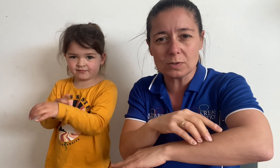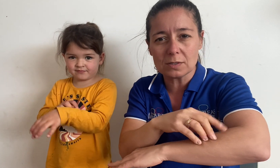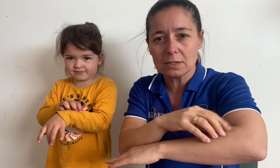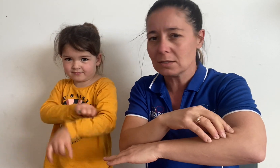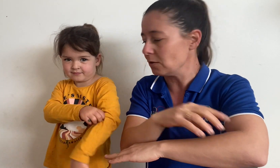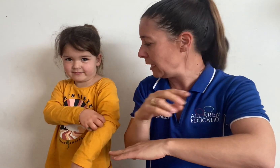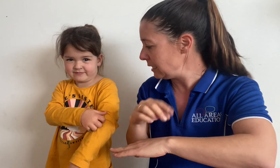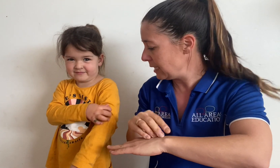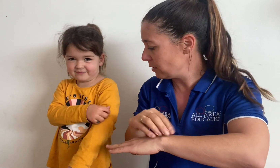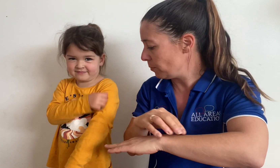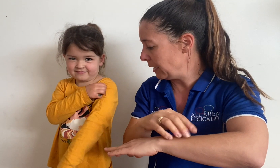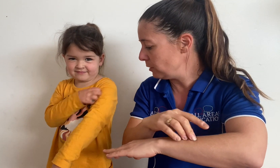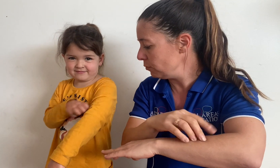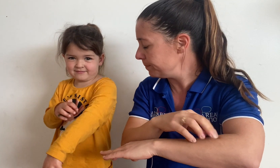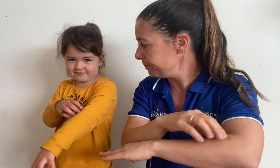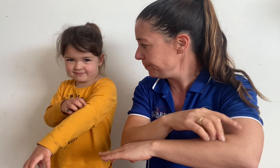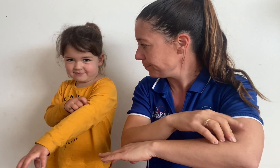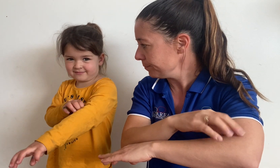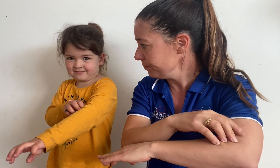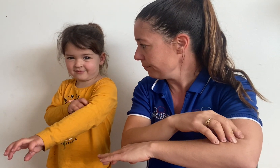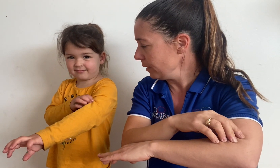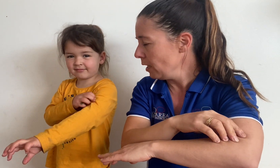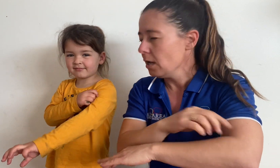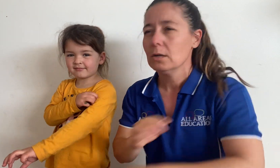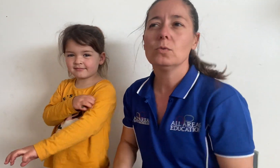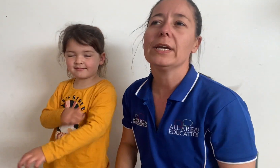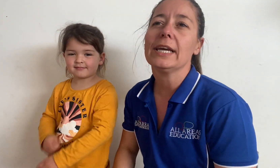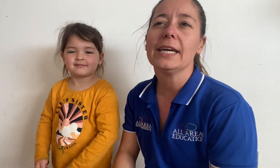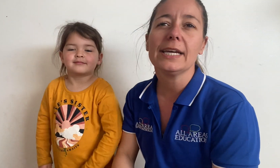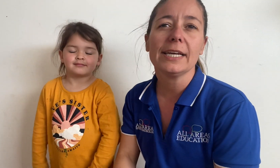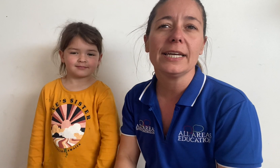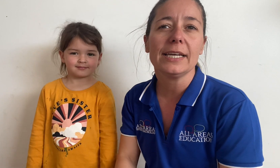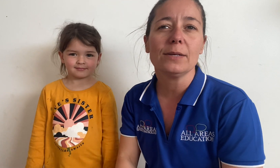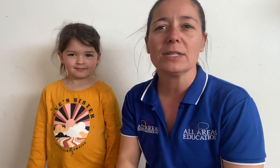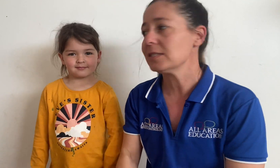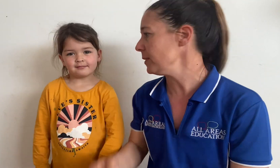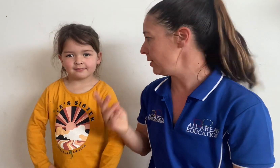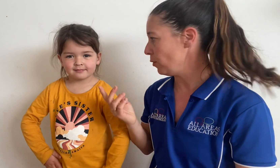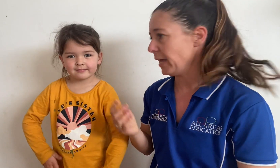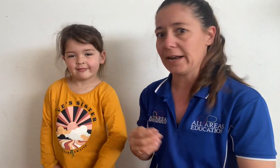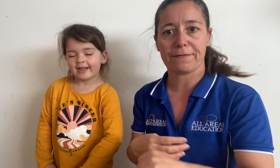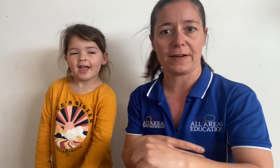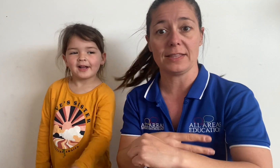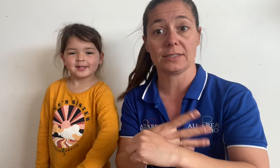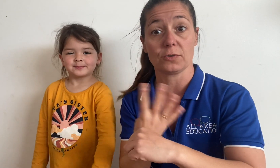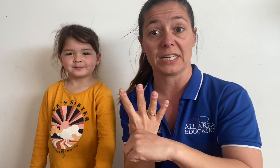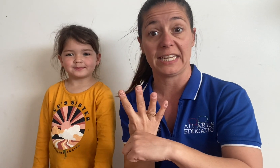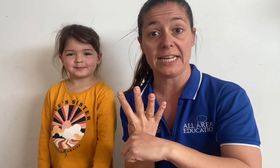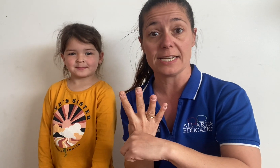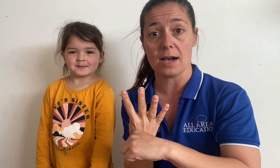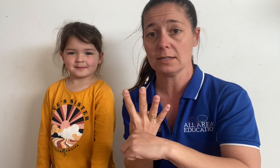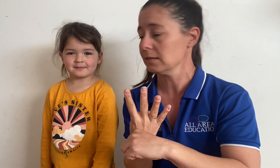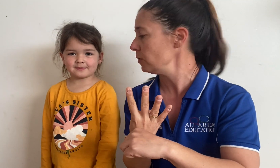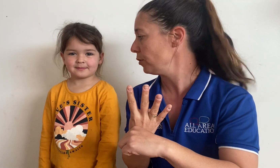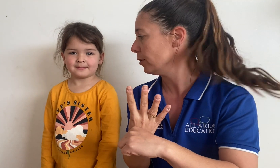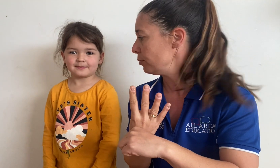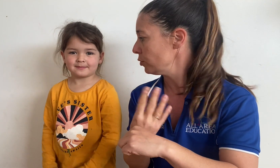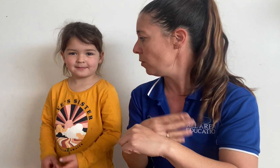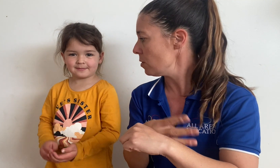so insect or beetle we what else did we saw we had a friend that saw an echidna on her bushwalk